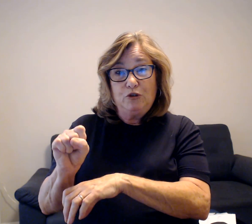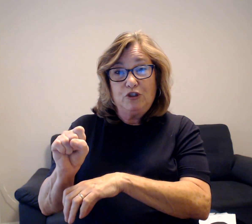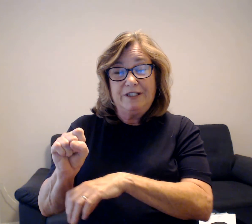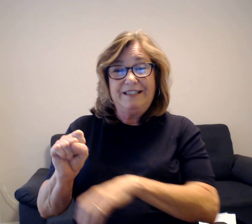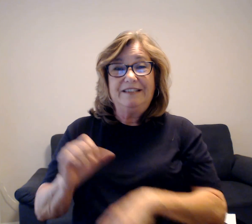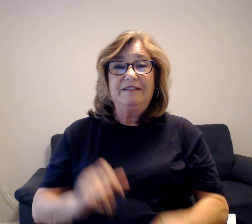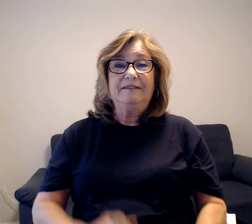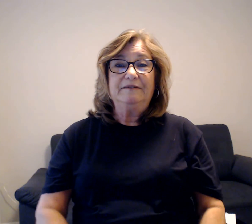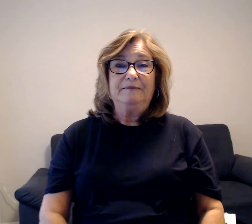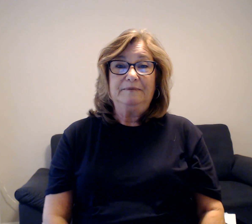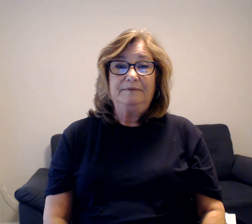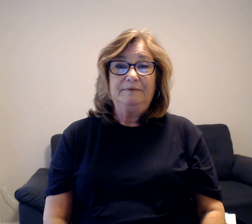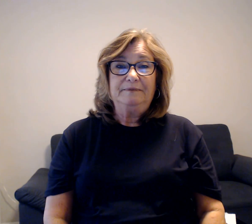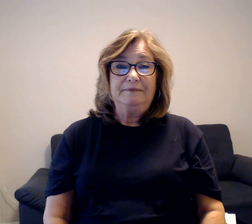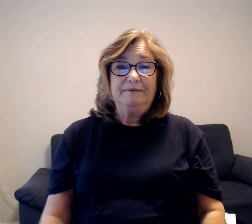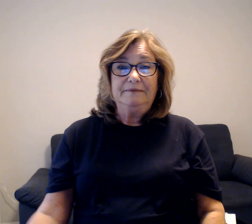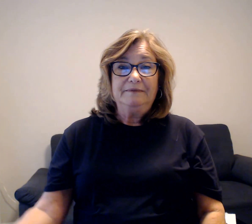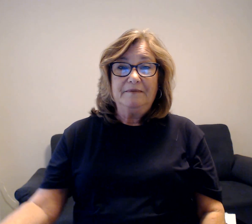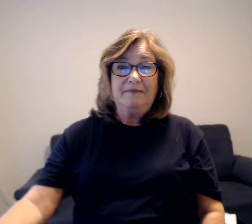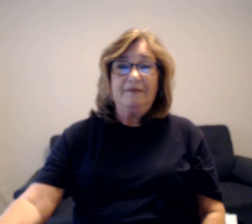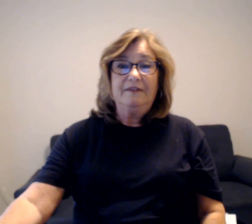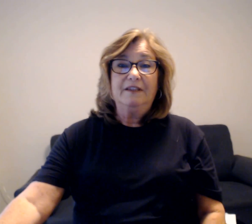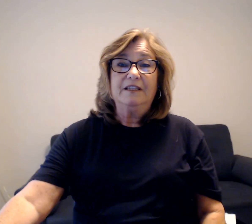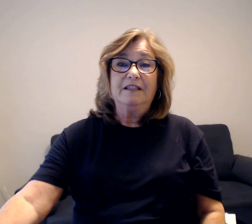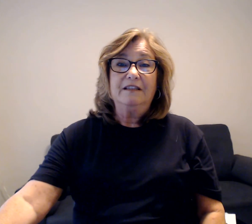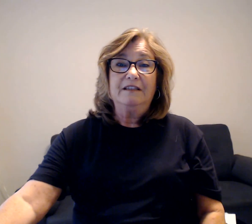25. Another